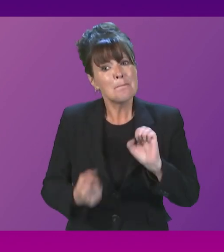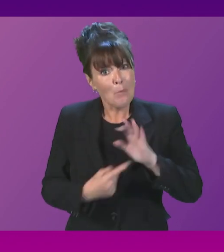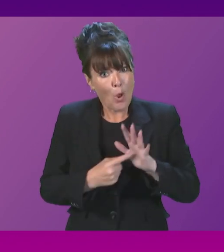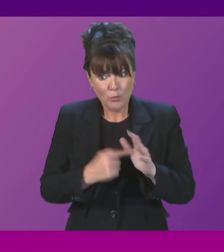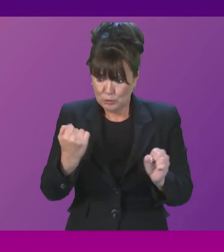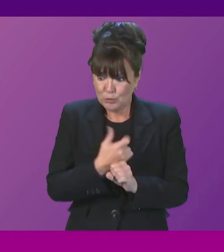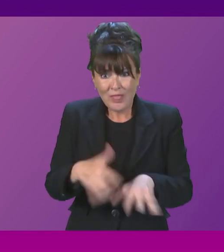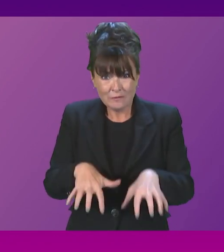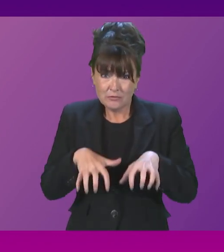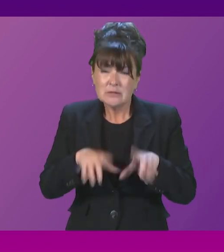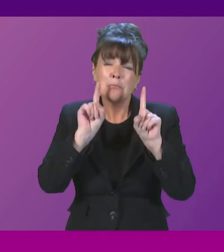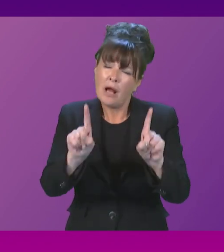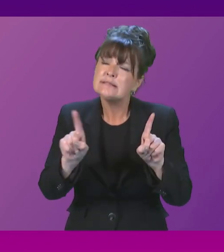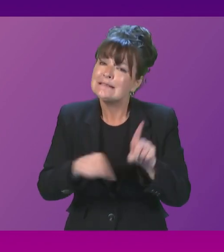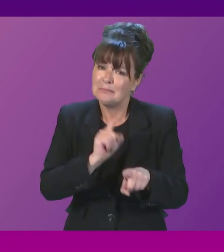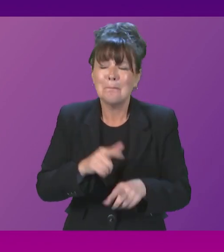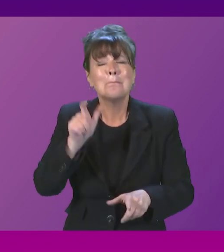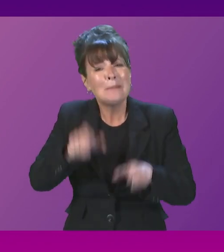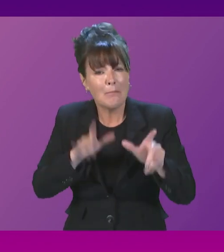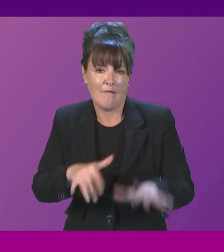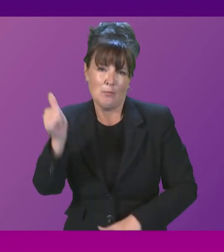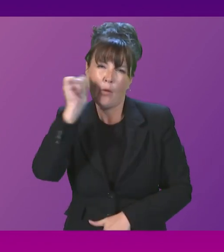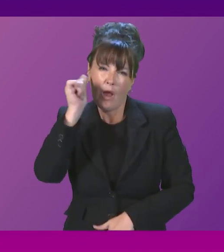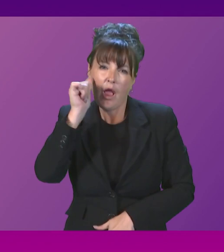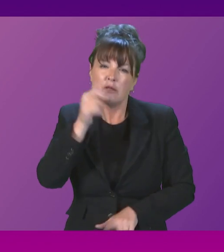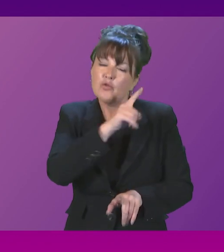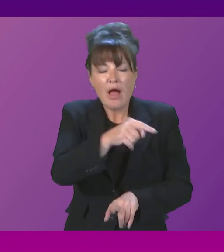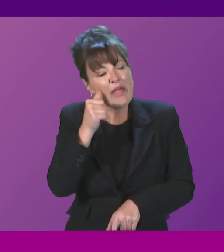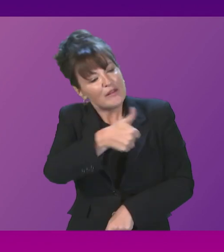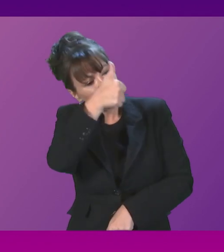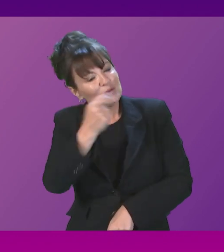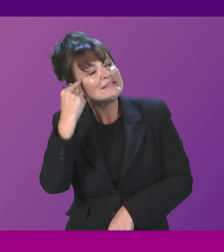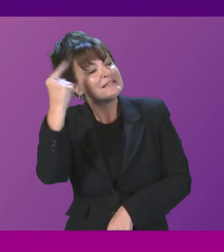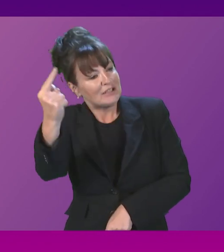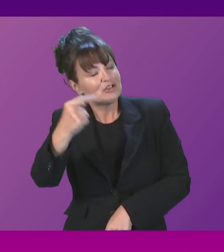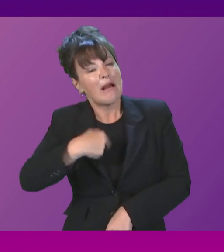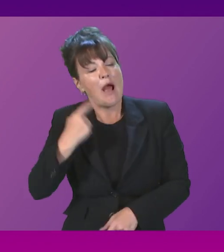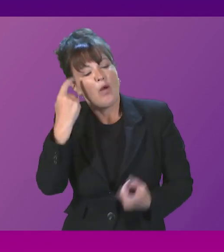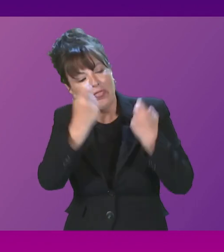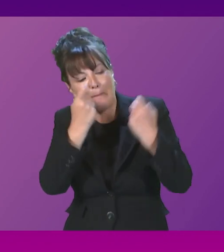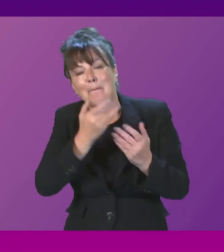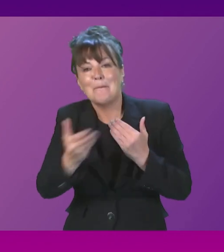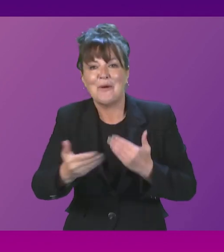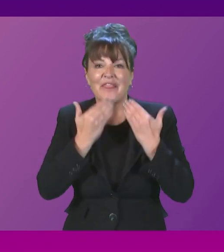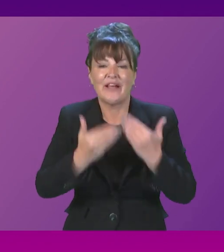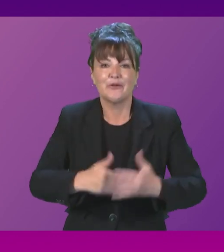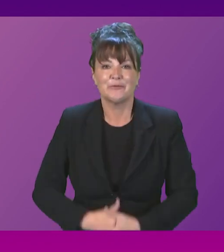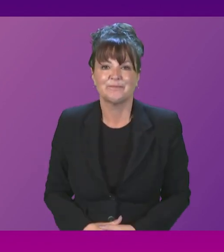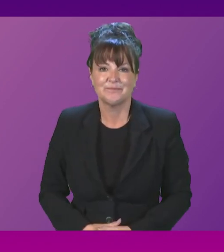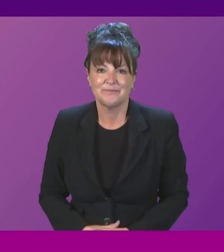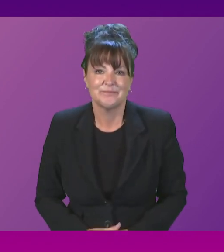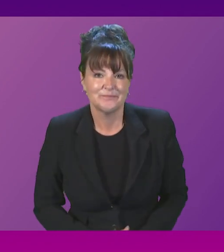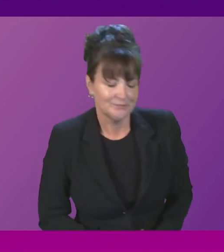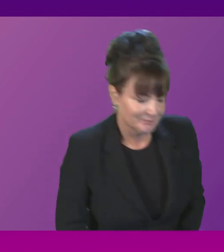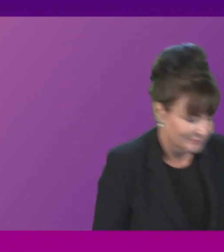steps but that people are aware of them so I think that is a constructive suggestion and one that I will give further consideration to. Question number